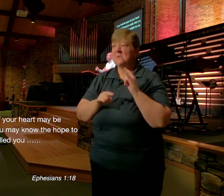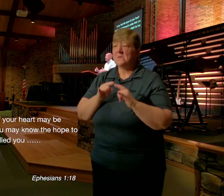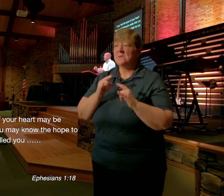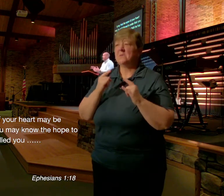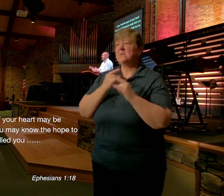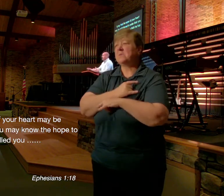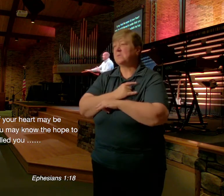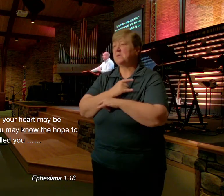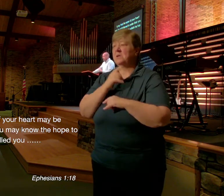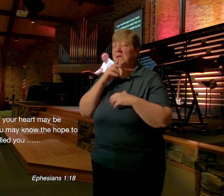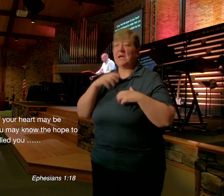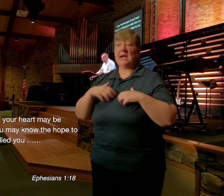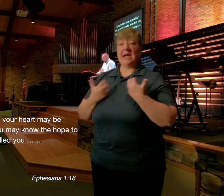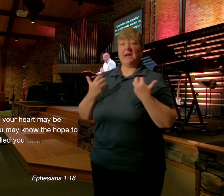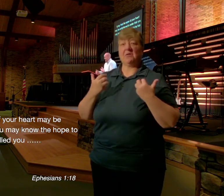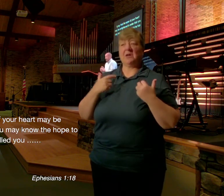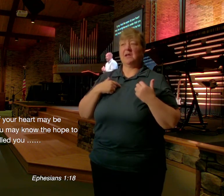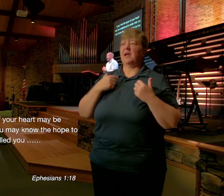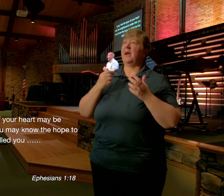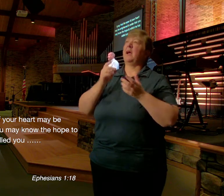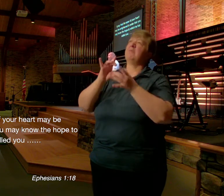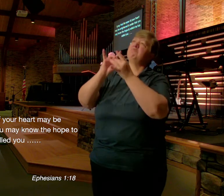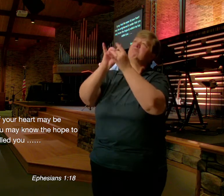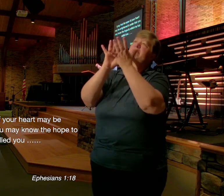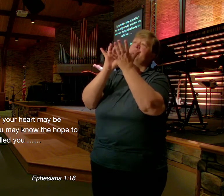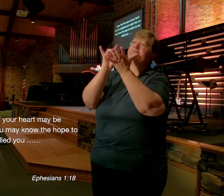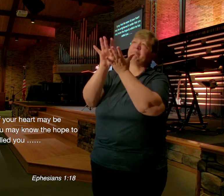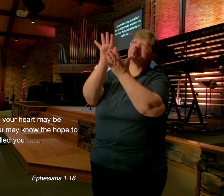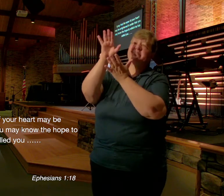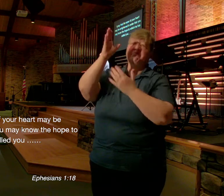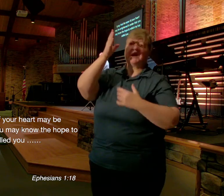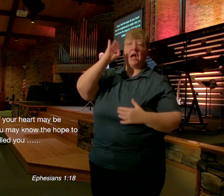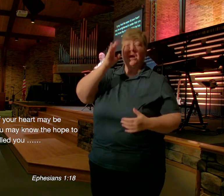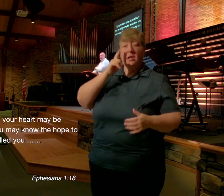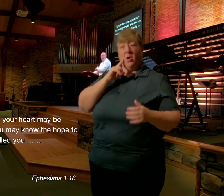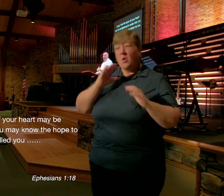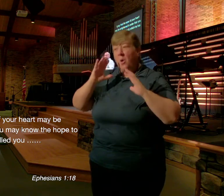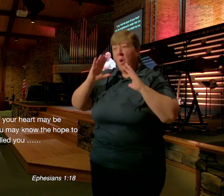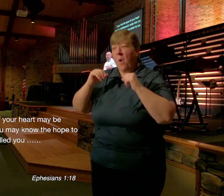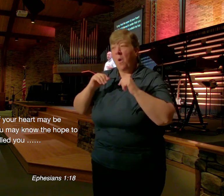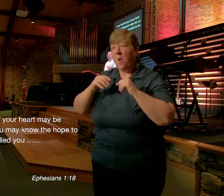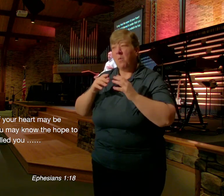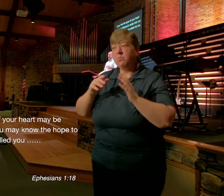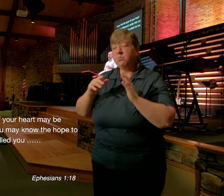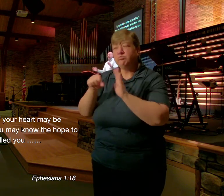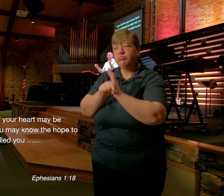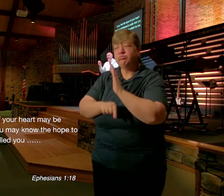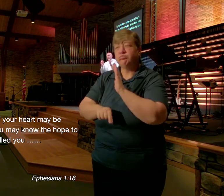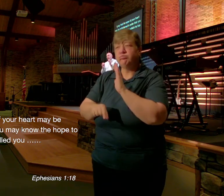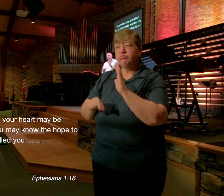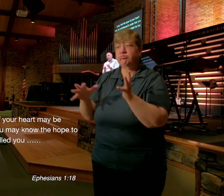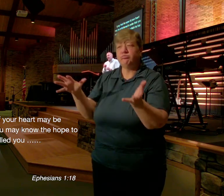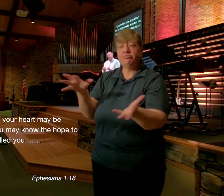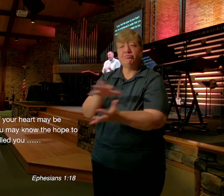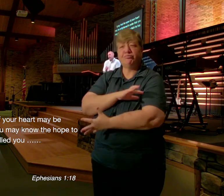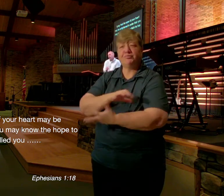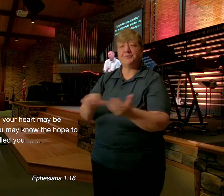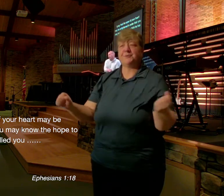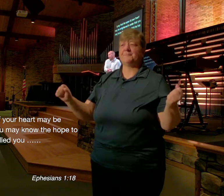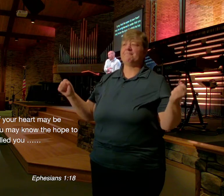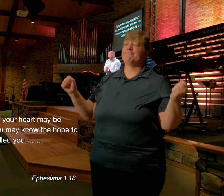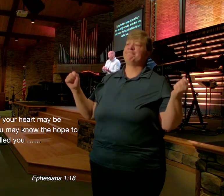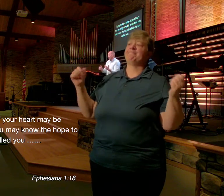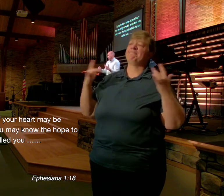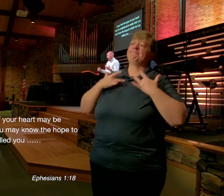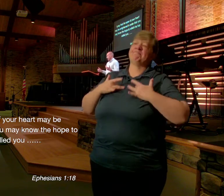When hope Is dashed It leads To discouragement And when we Only have hope In temporal Things It's just a Matter of